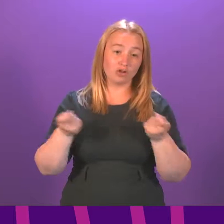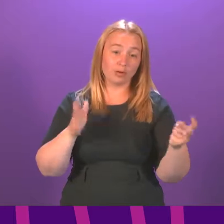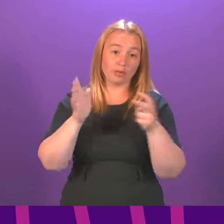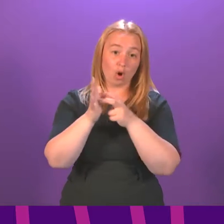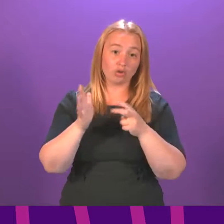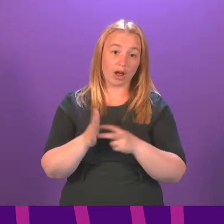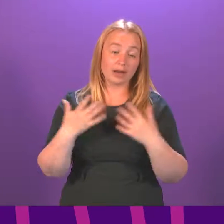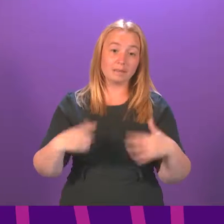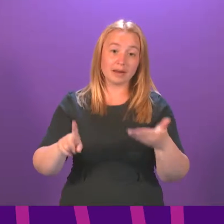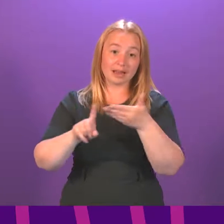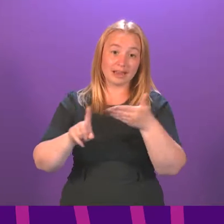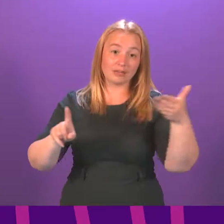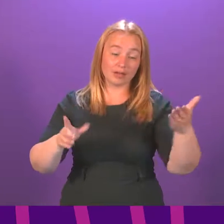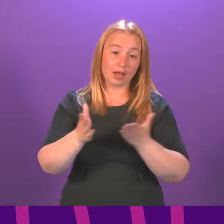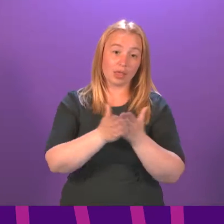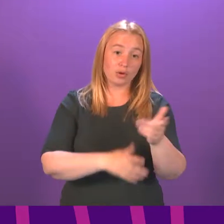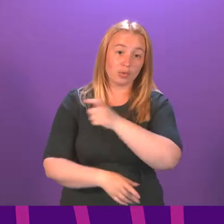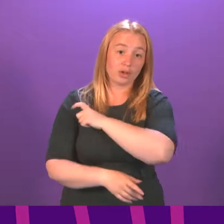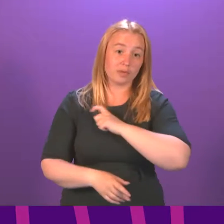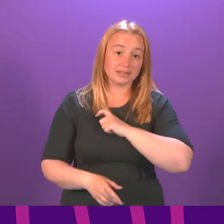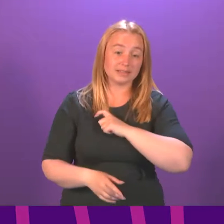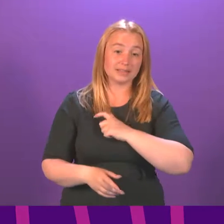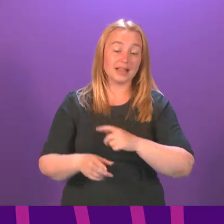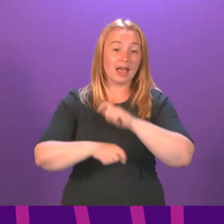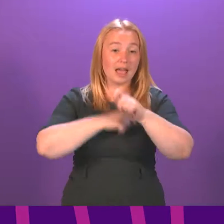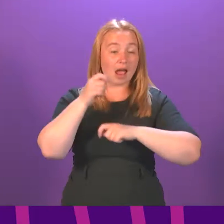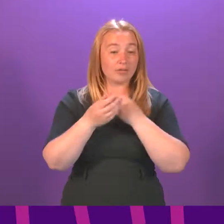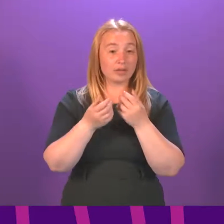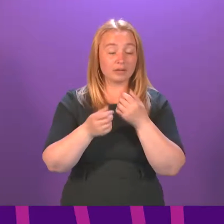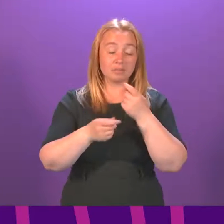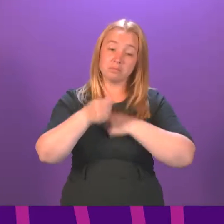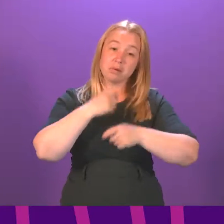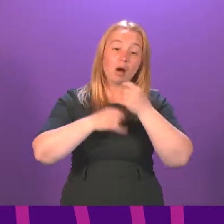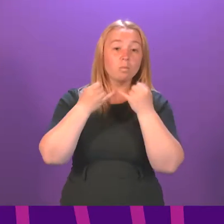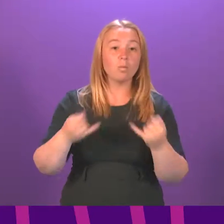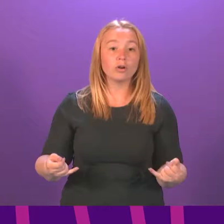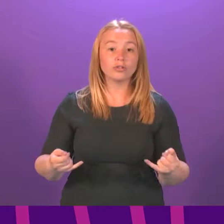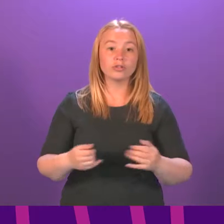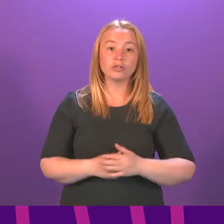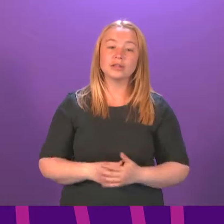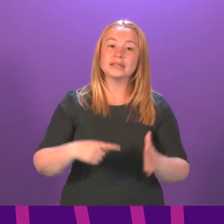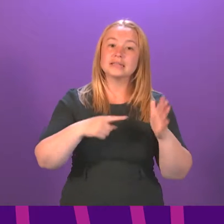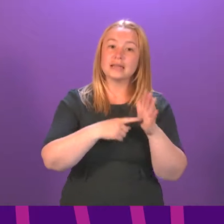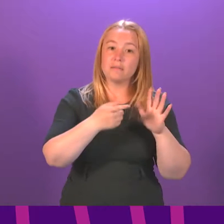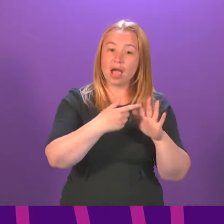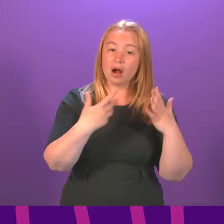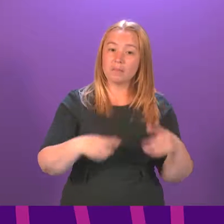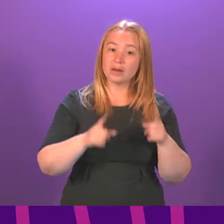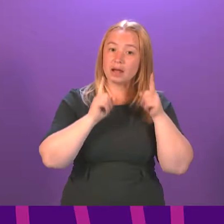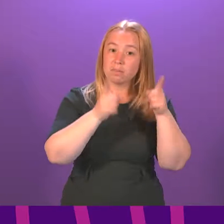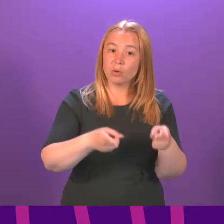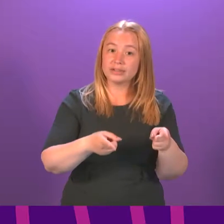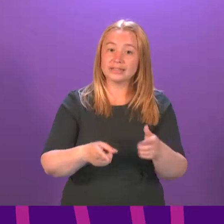by the REC Committee seems to continue to grow arms and legs. Tim Hare was appointed by the Scottish Government and has been paid in excess of